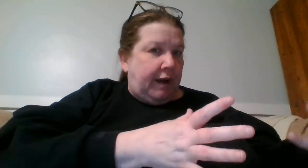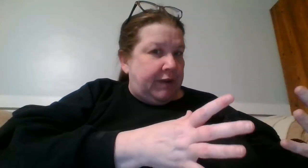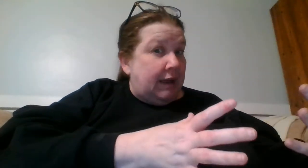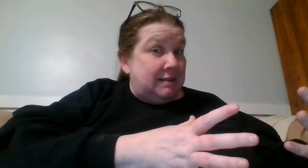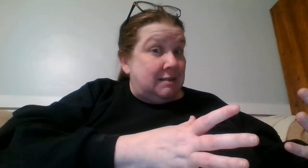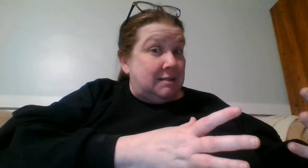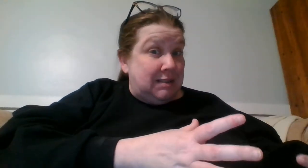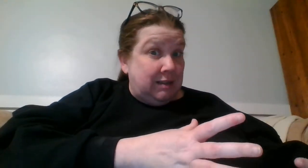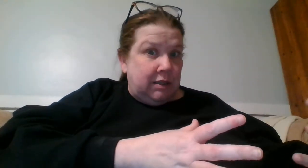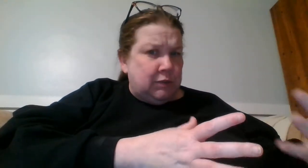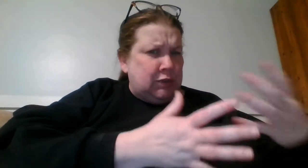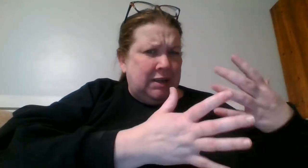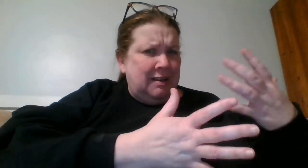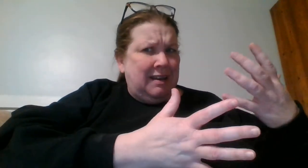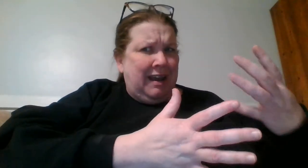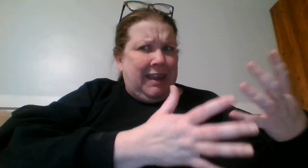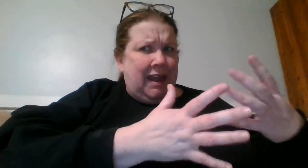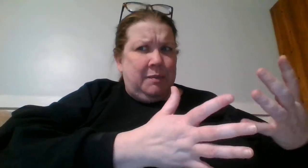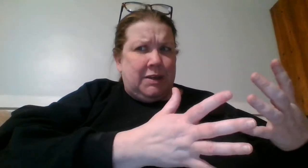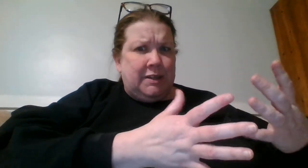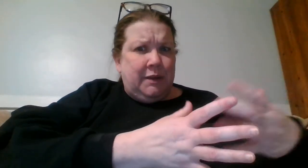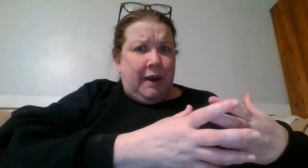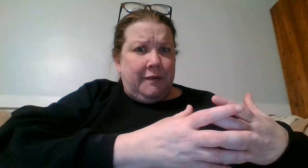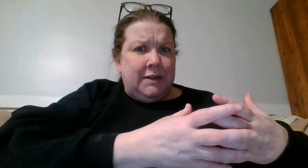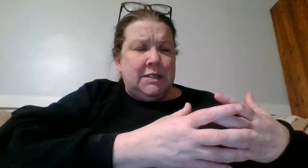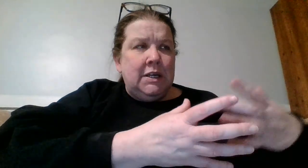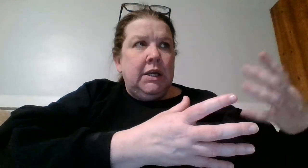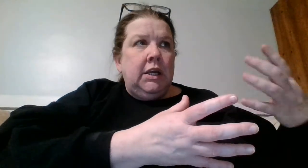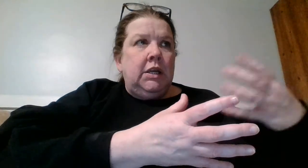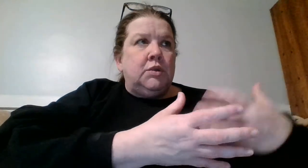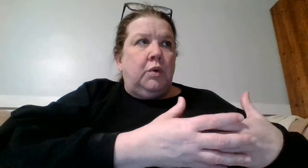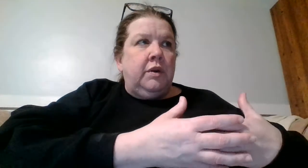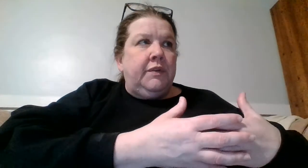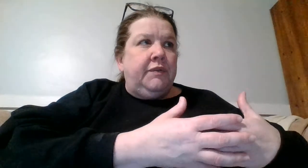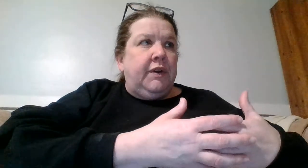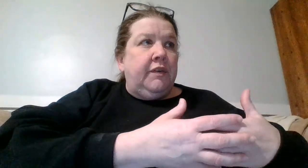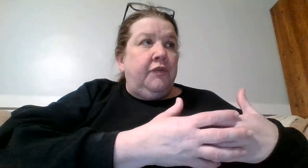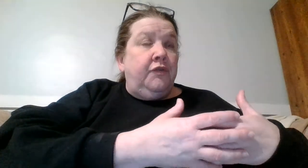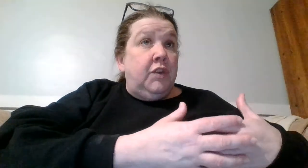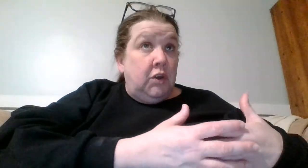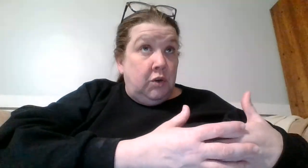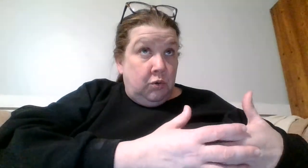have not seen this which I can't imagine that you haven't it is one of the very few